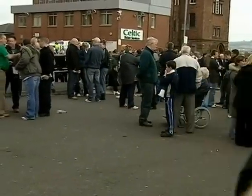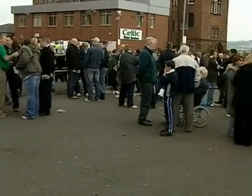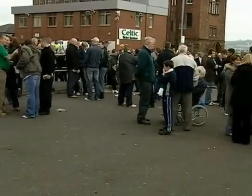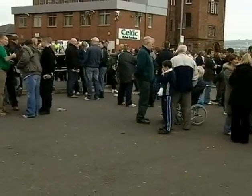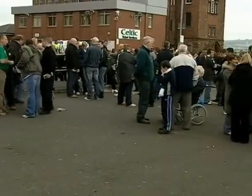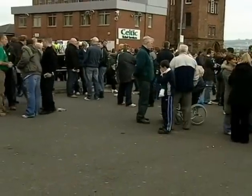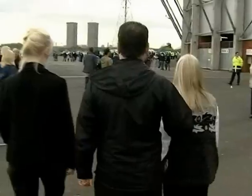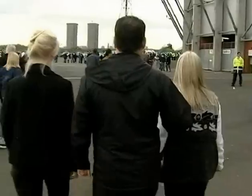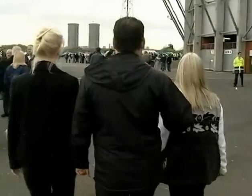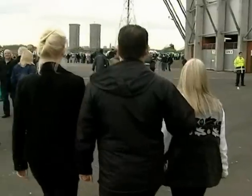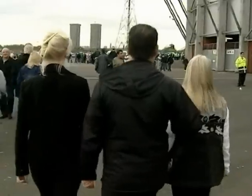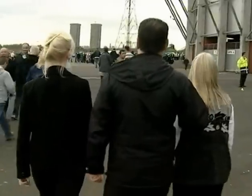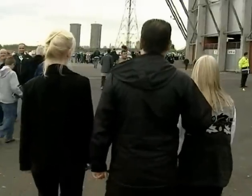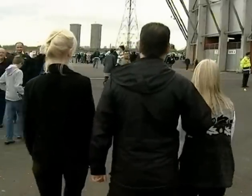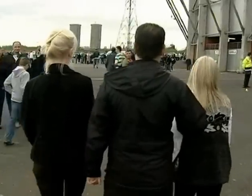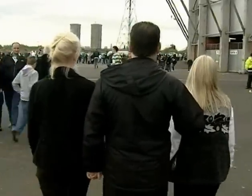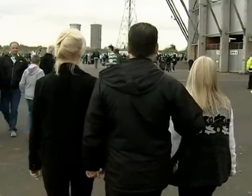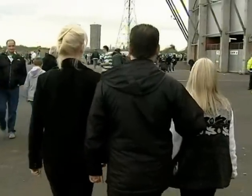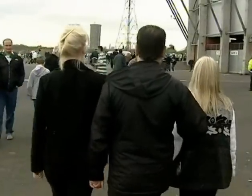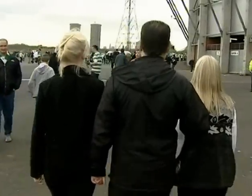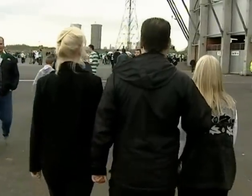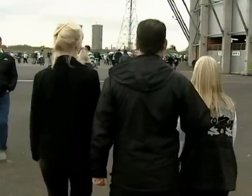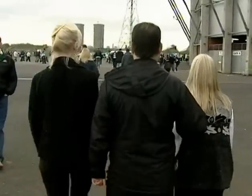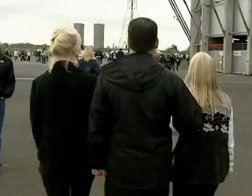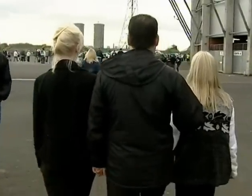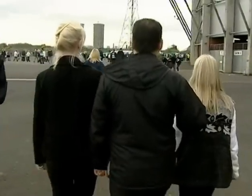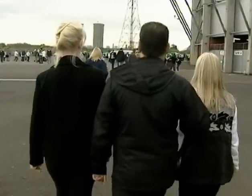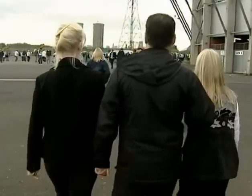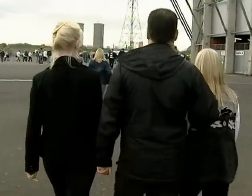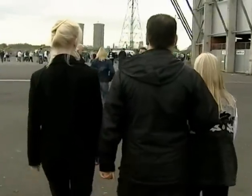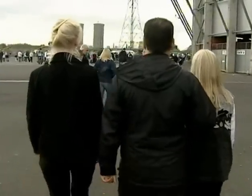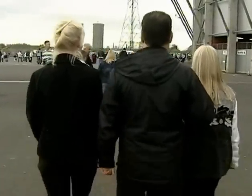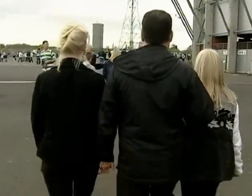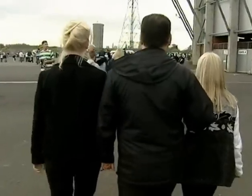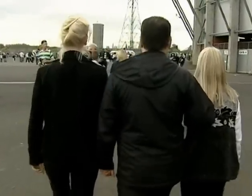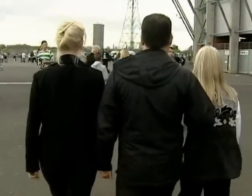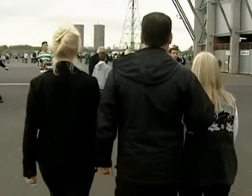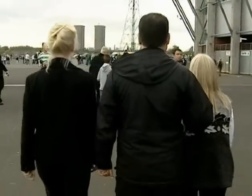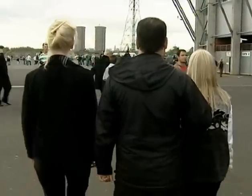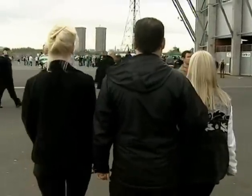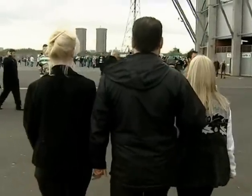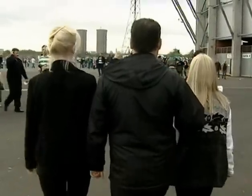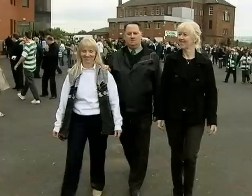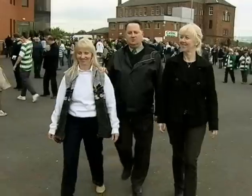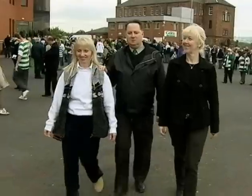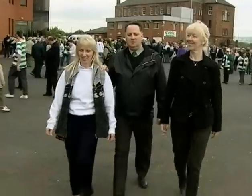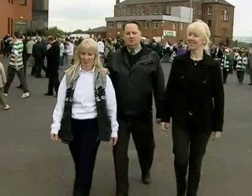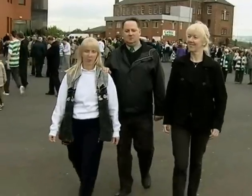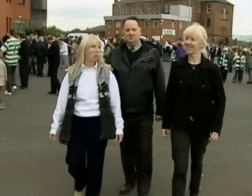in Seville Clark, however, can't see the action He's blind and deaf and relies on the services of